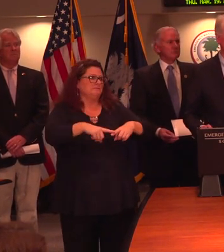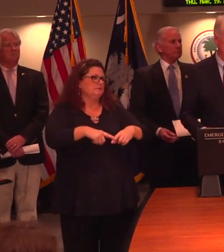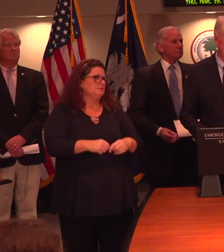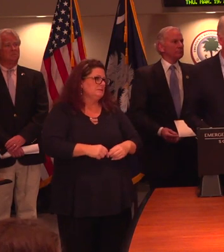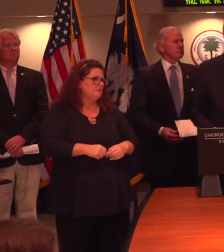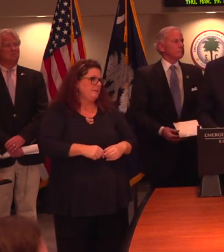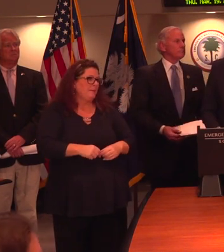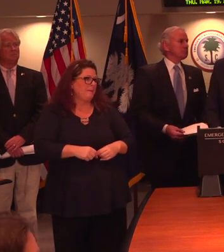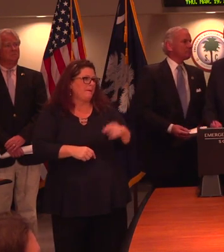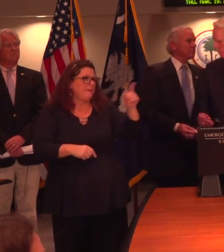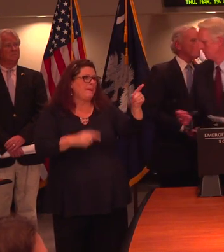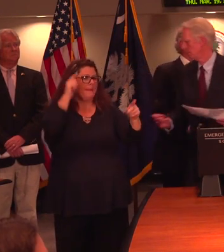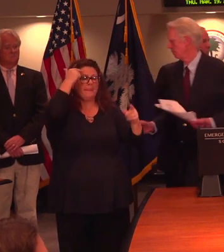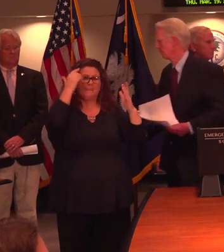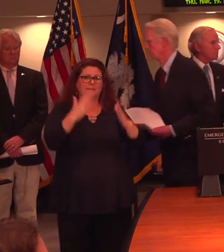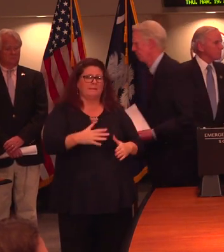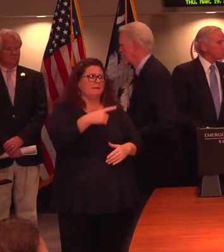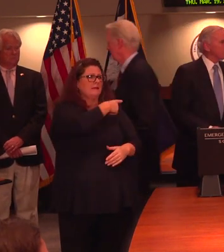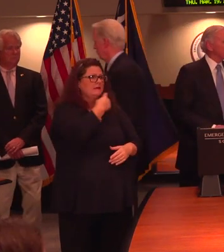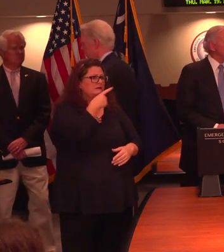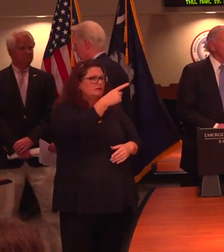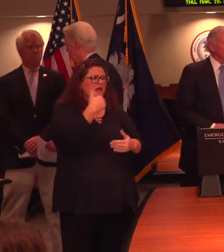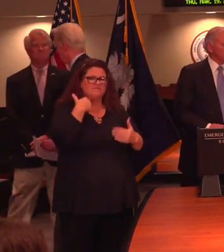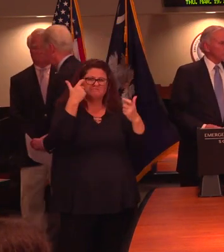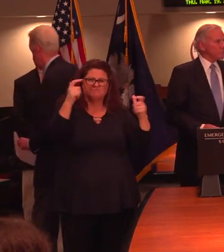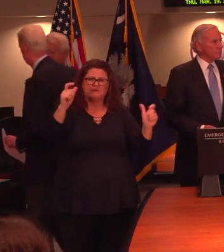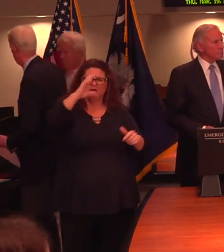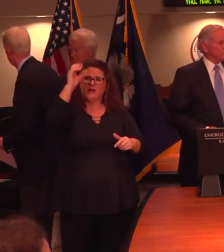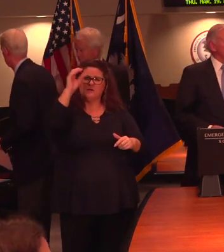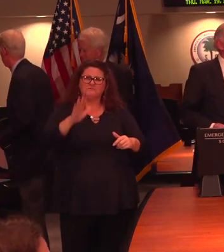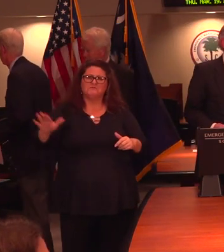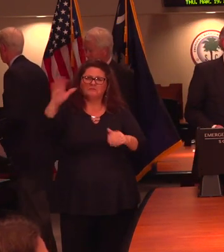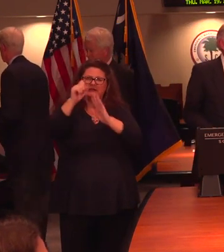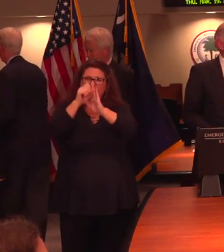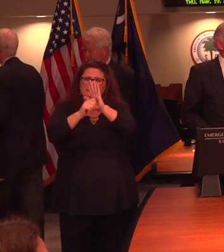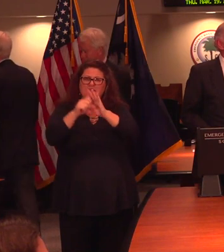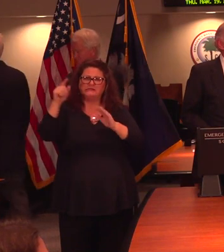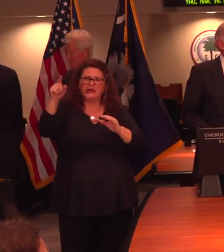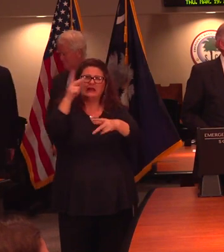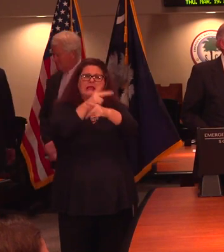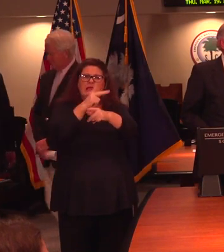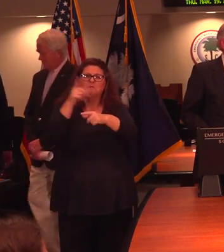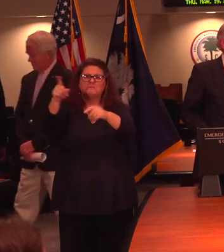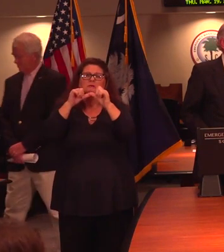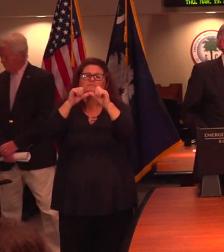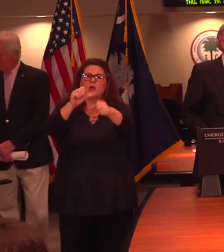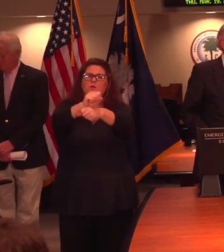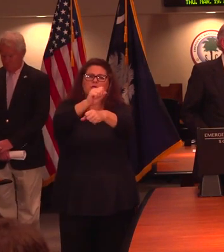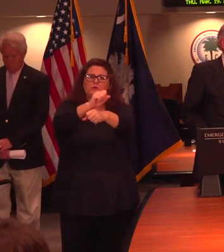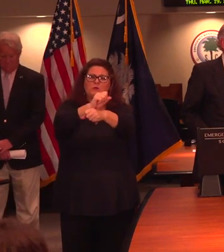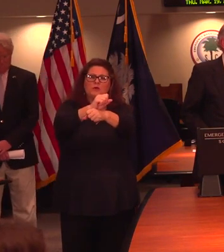this is a question for the governor. We've been hearing from some employees of some large manufacturers across the state who are keeping them working. They're concerned about it,